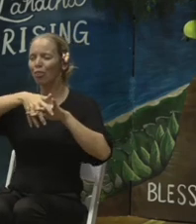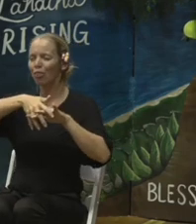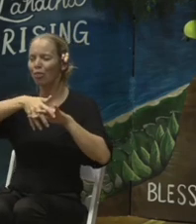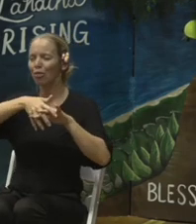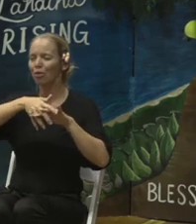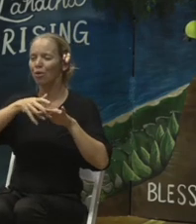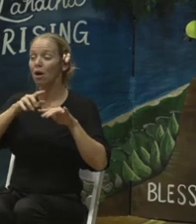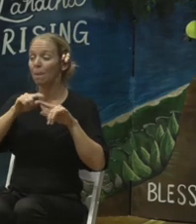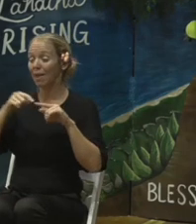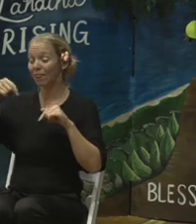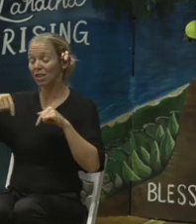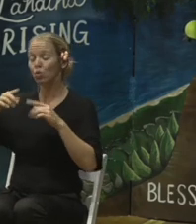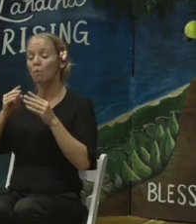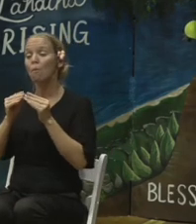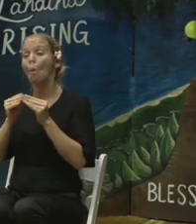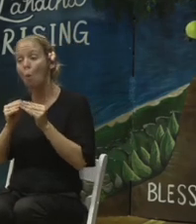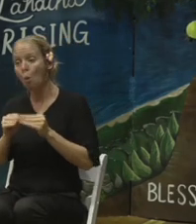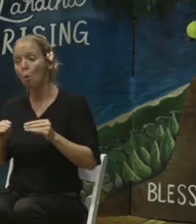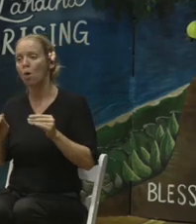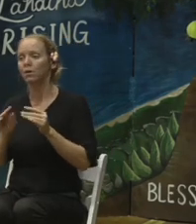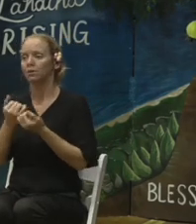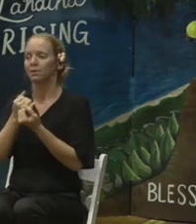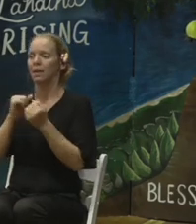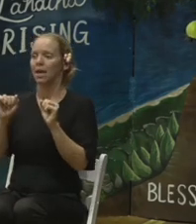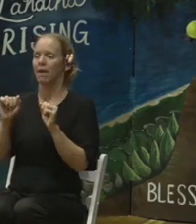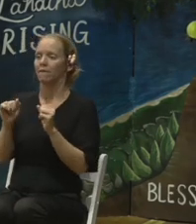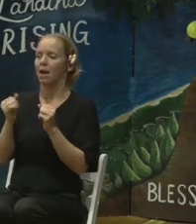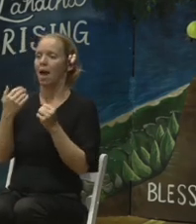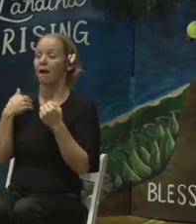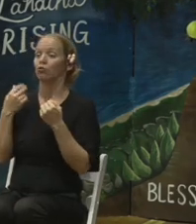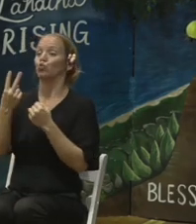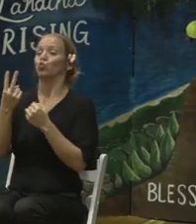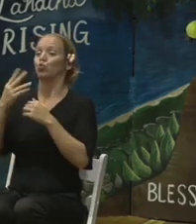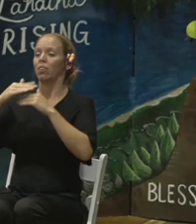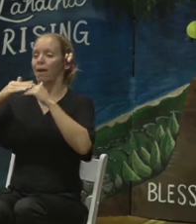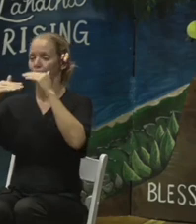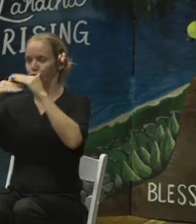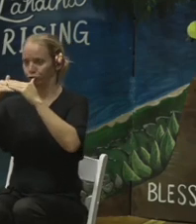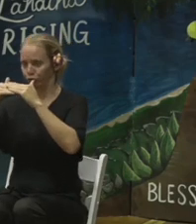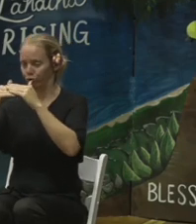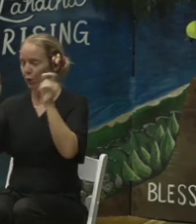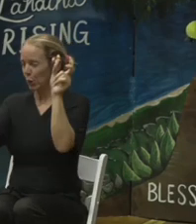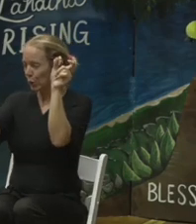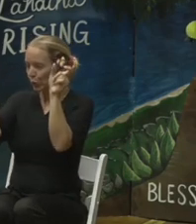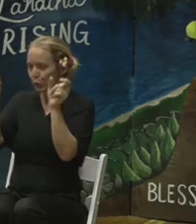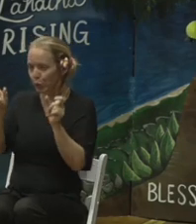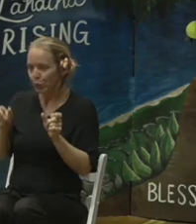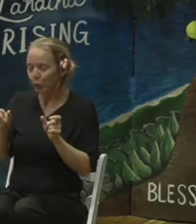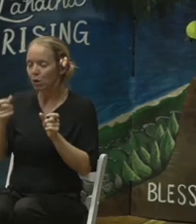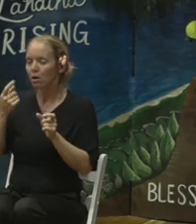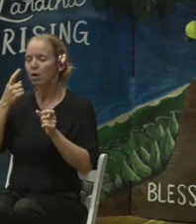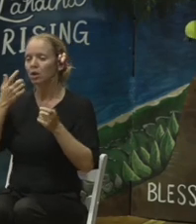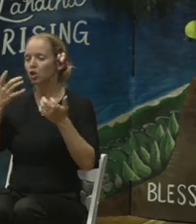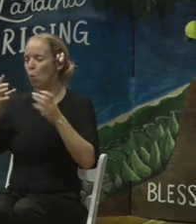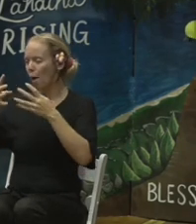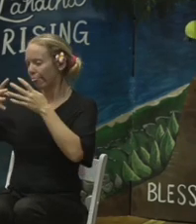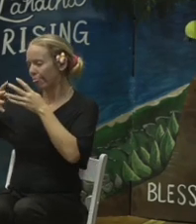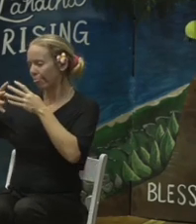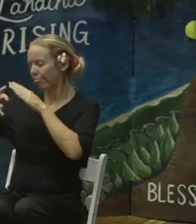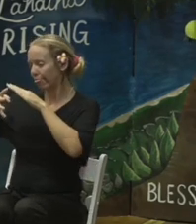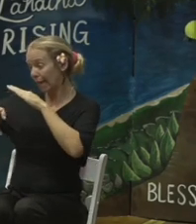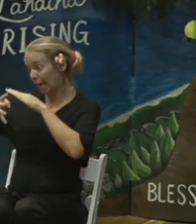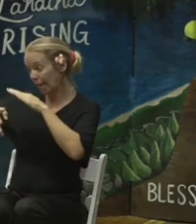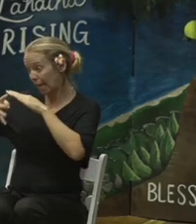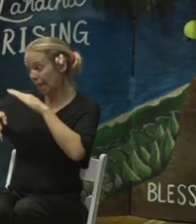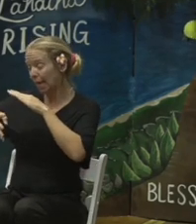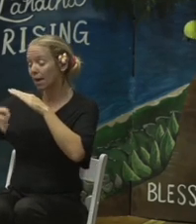dots are monitoring for leachate and also a mitigation measure. If leachate is determined